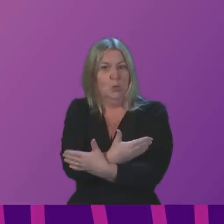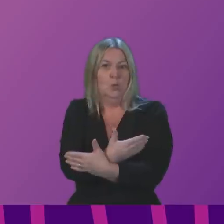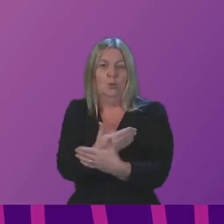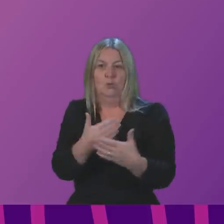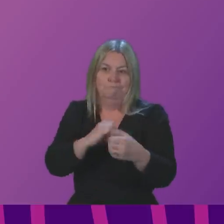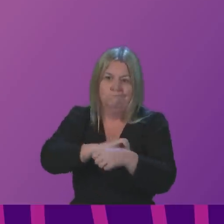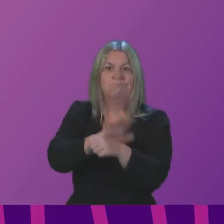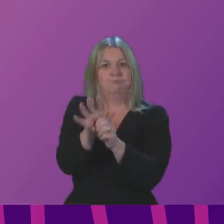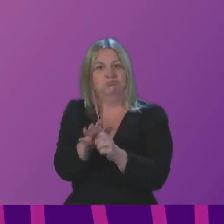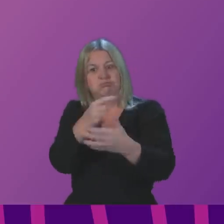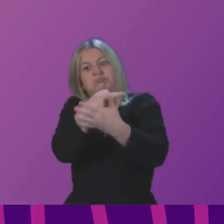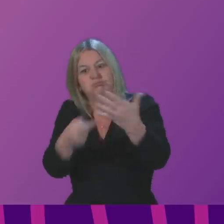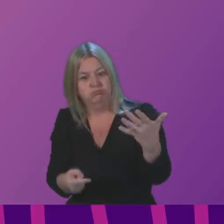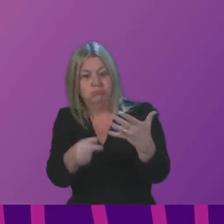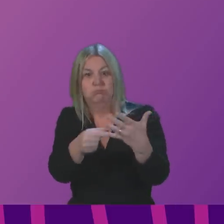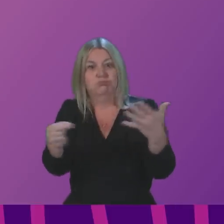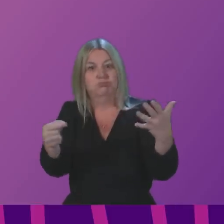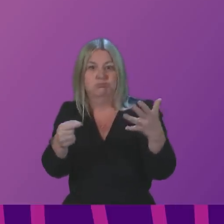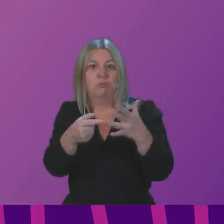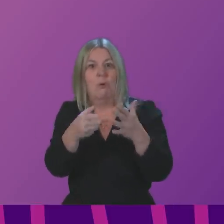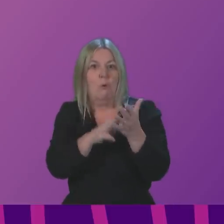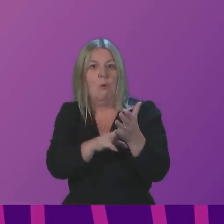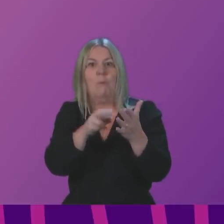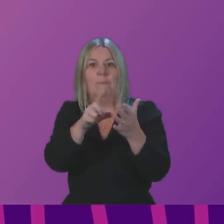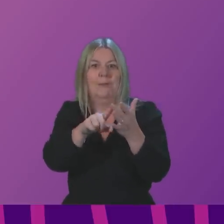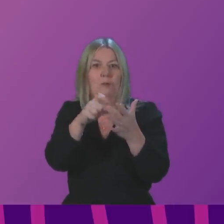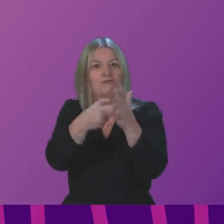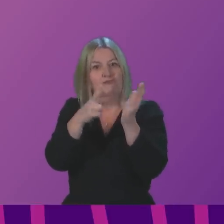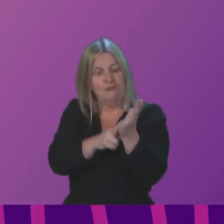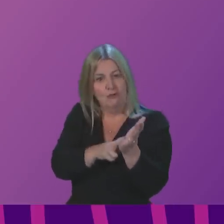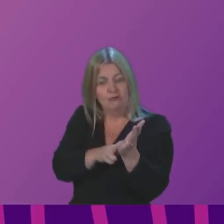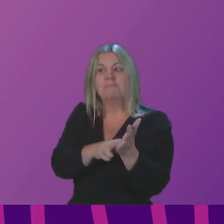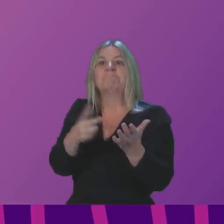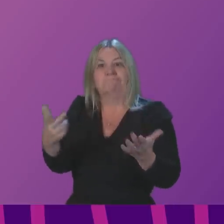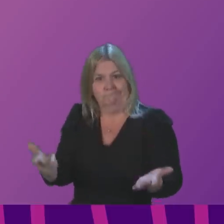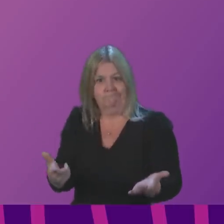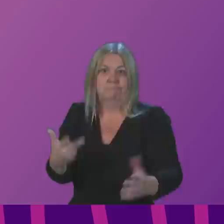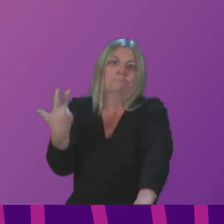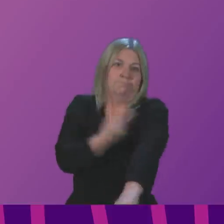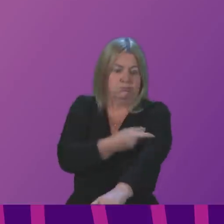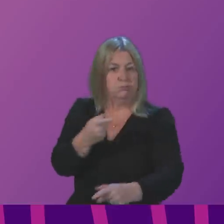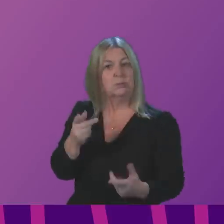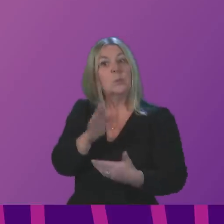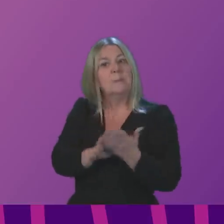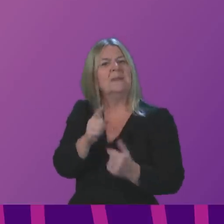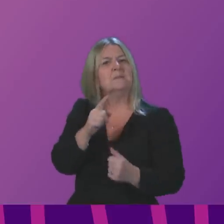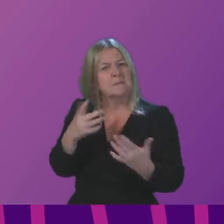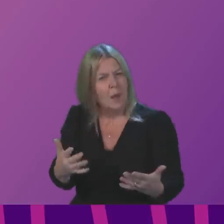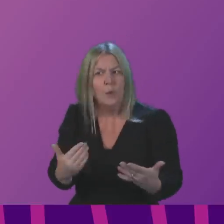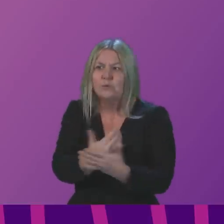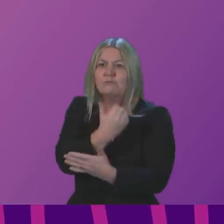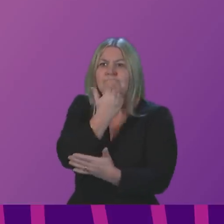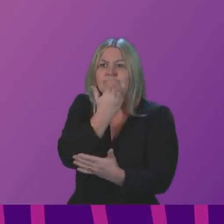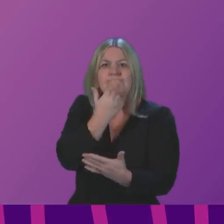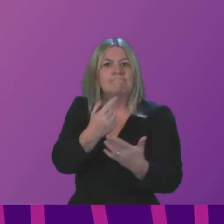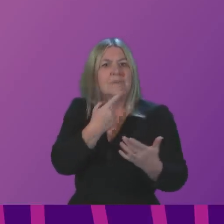Earlier this week, the JCVI updated their guidance, meaning people can get their booster Jag three months after their second Jag rather than